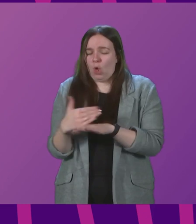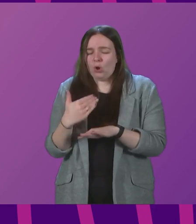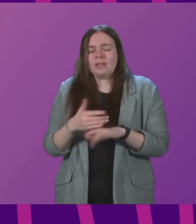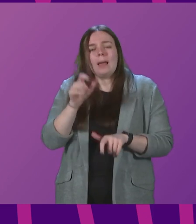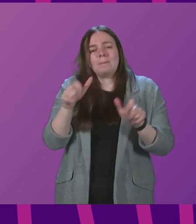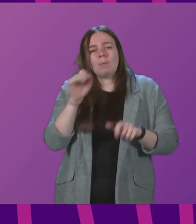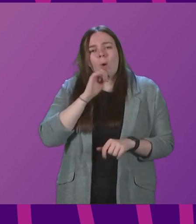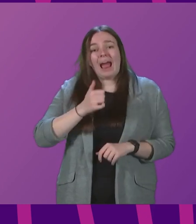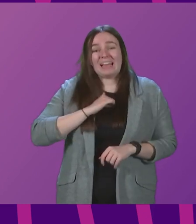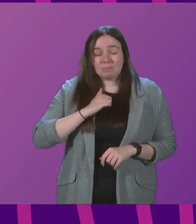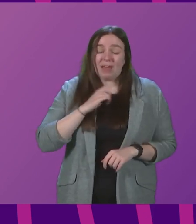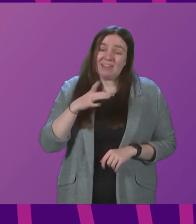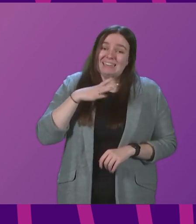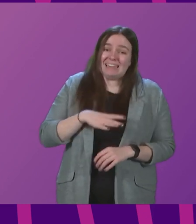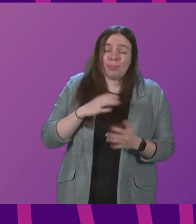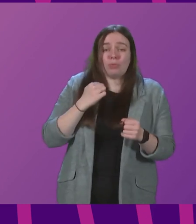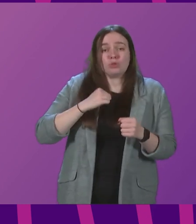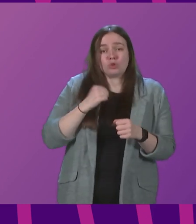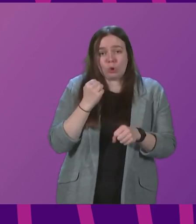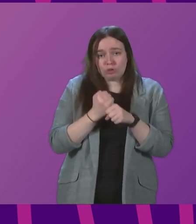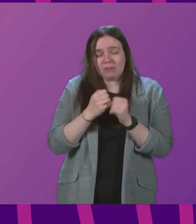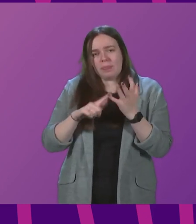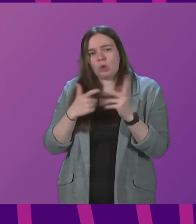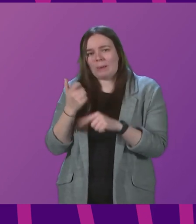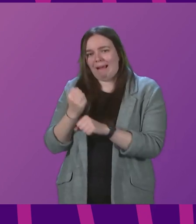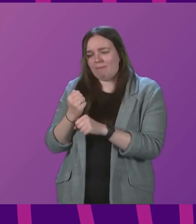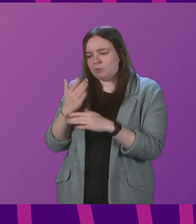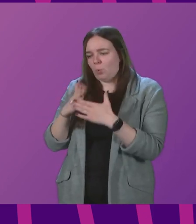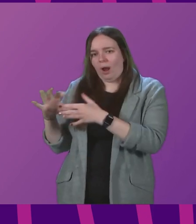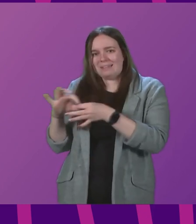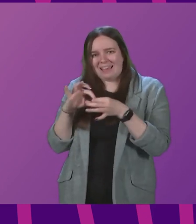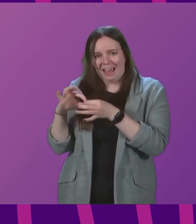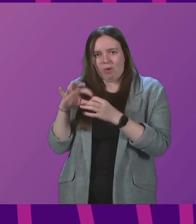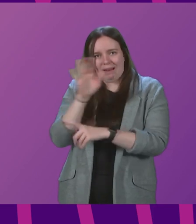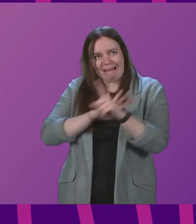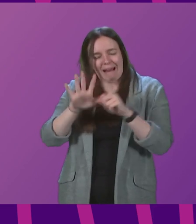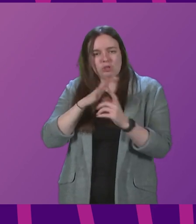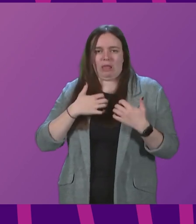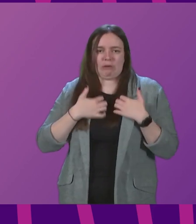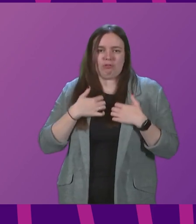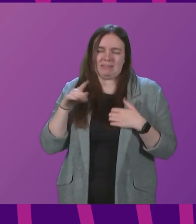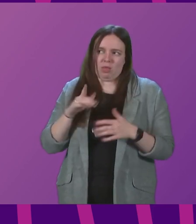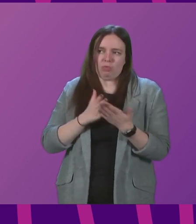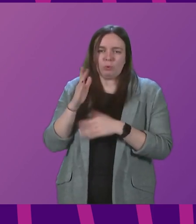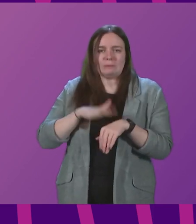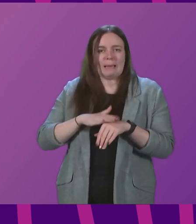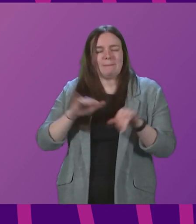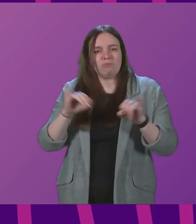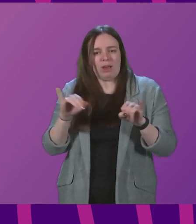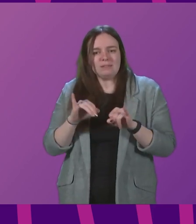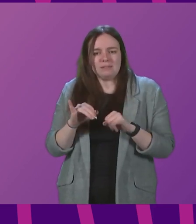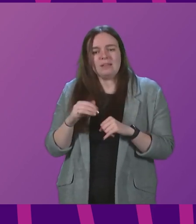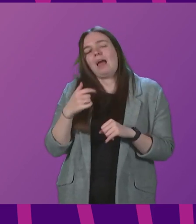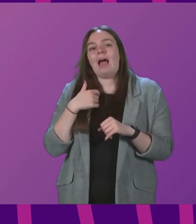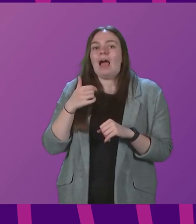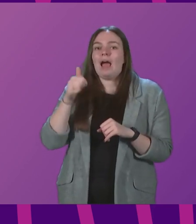expect and need the Scottish and UK governments to work together in the national interest at this time of crisis. Now, I note the announcements of the